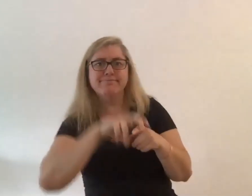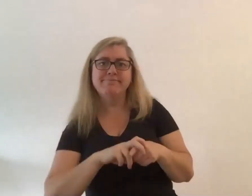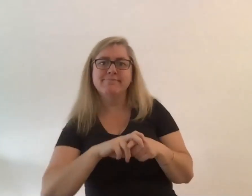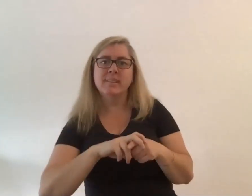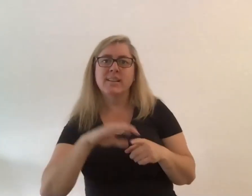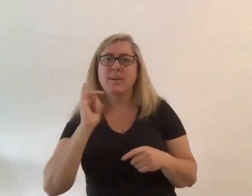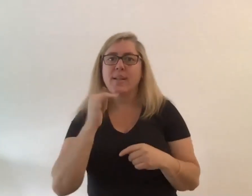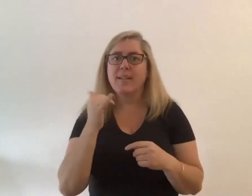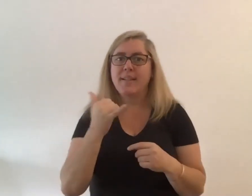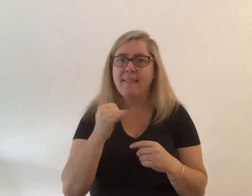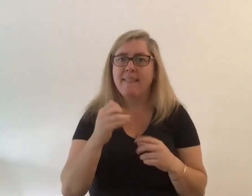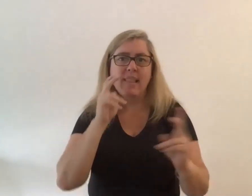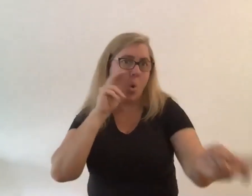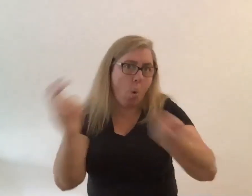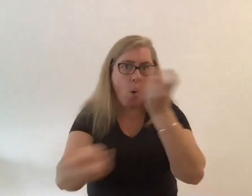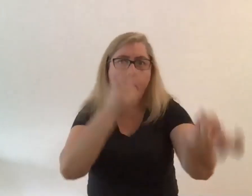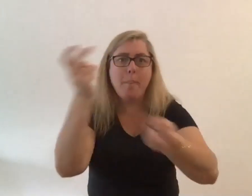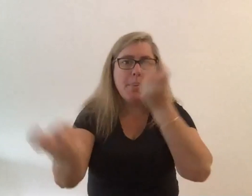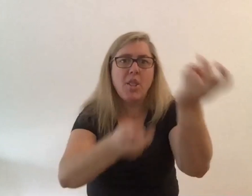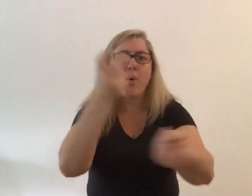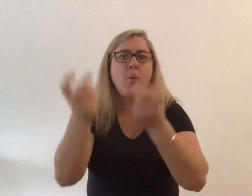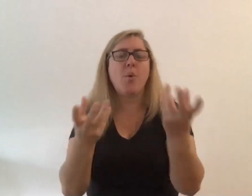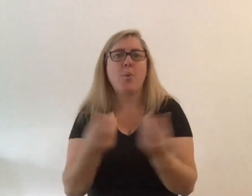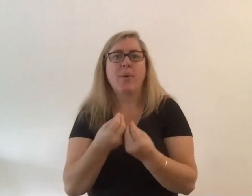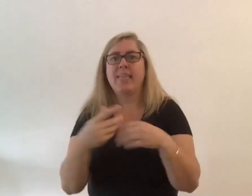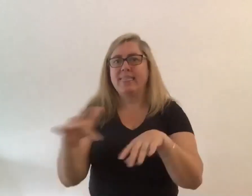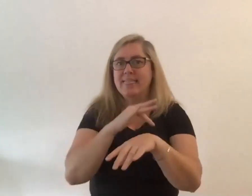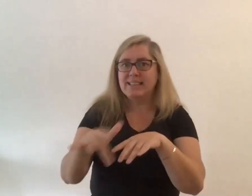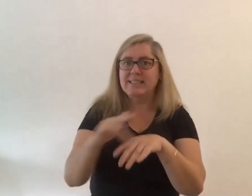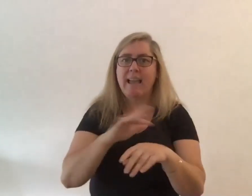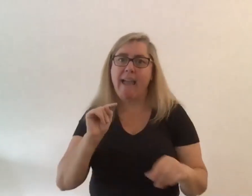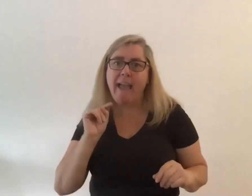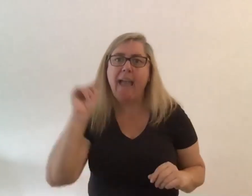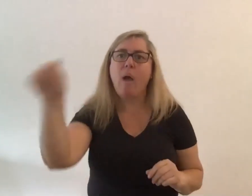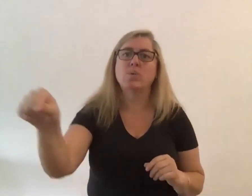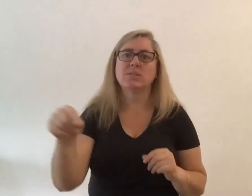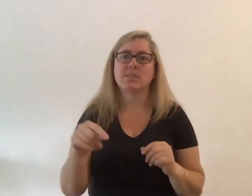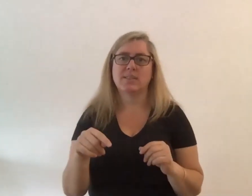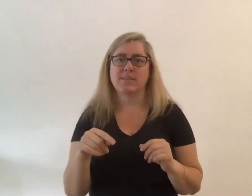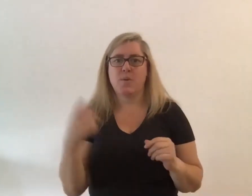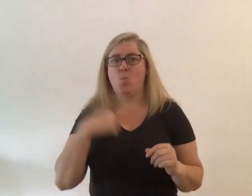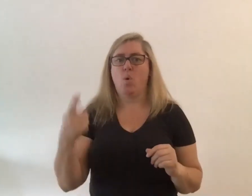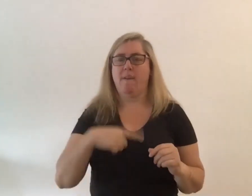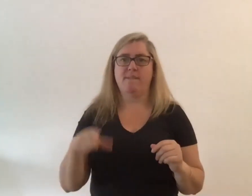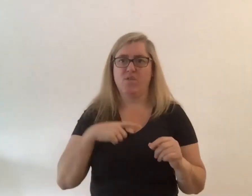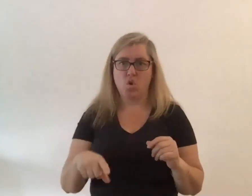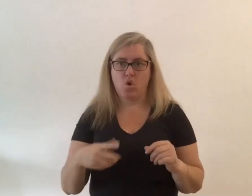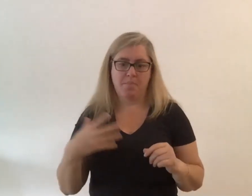go exploring with theatre and get it outside and why do we have to sit in such you know